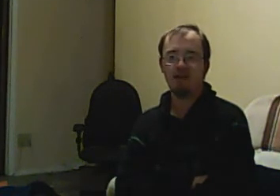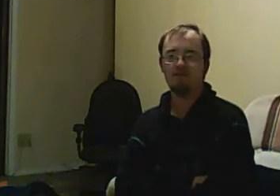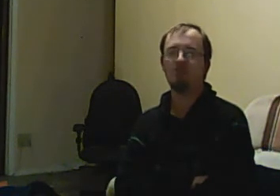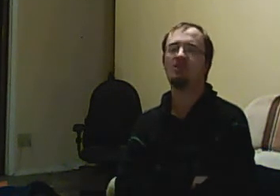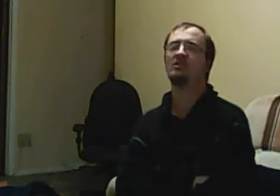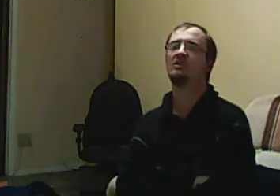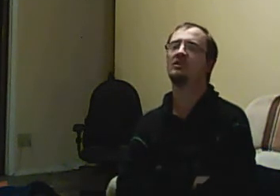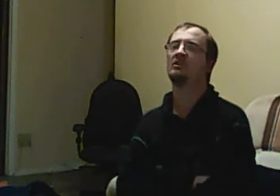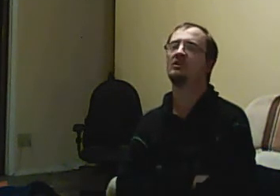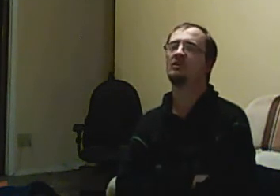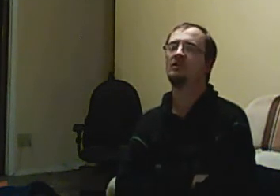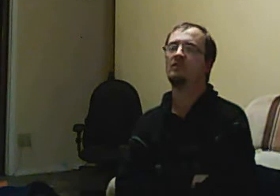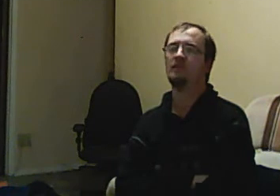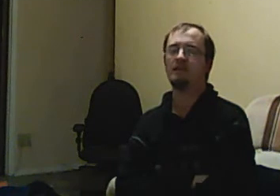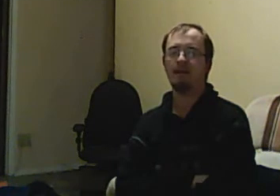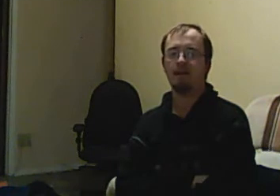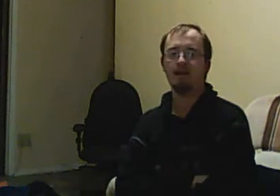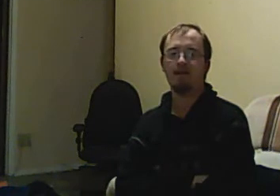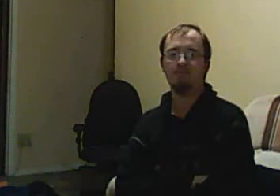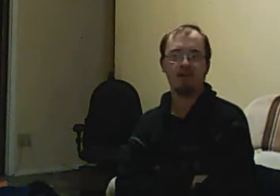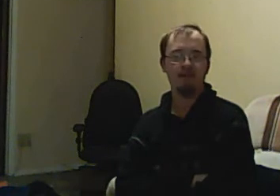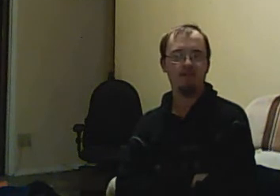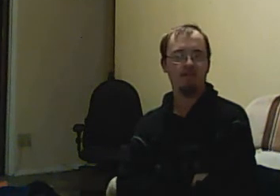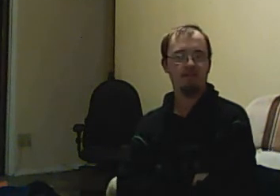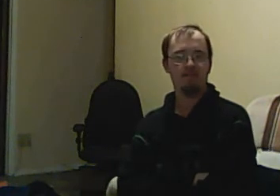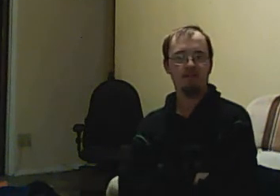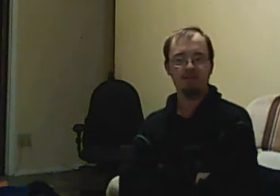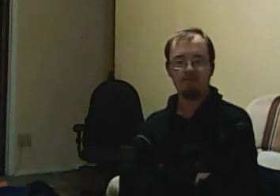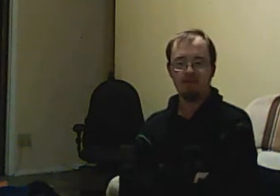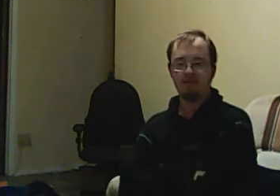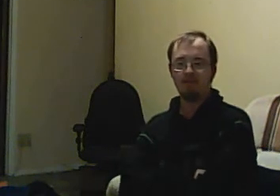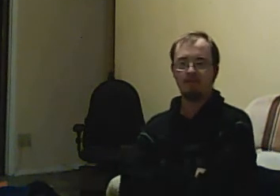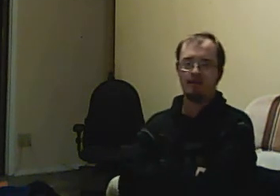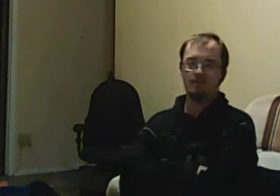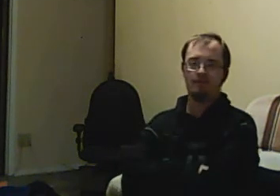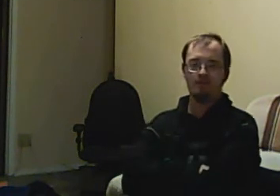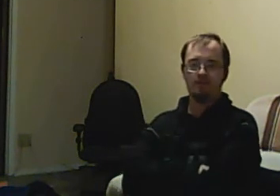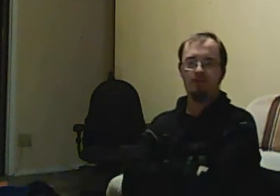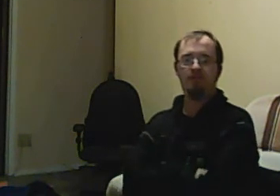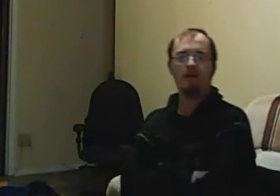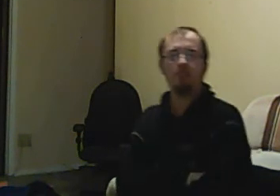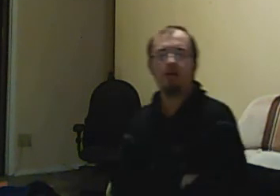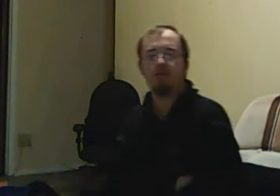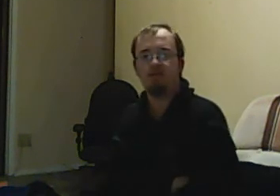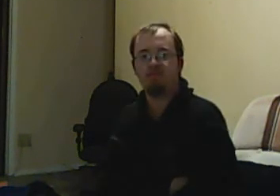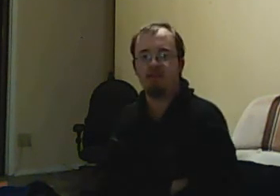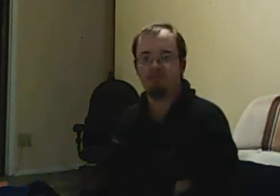not something that I have done, and this is not something that not a vampire has done.